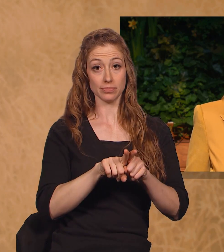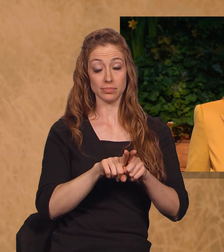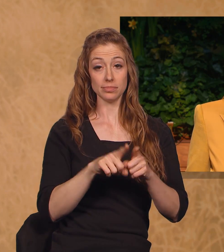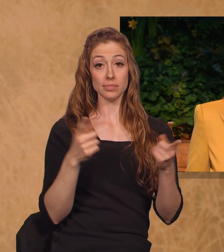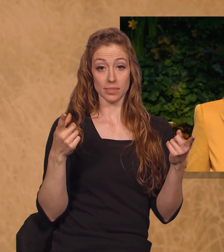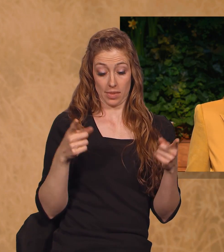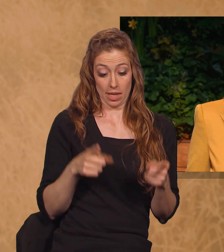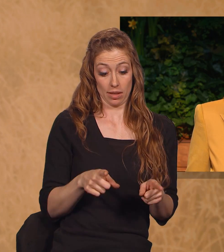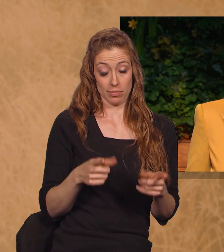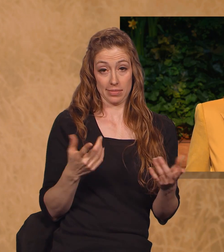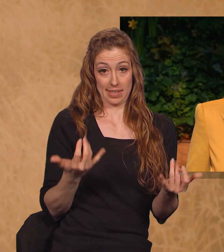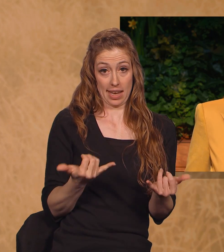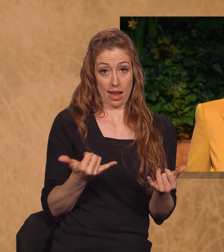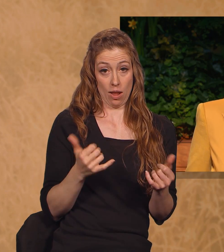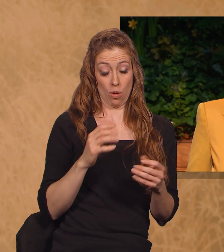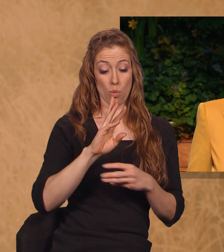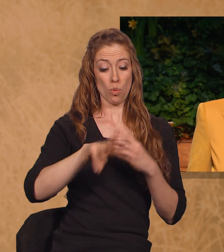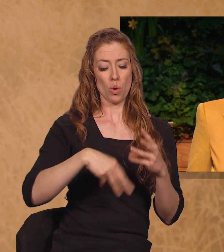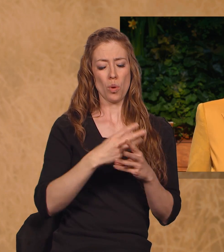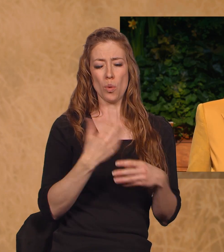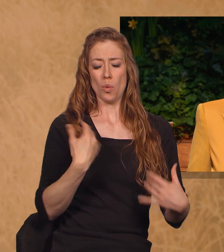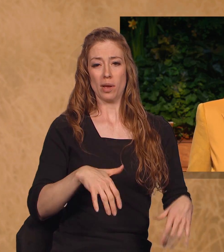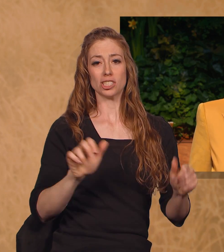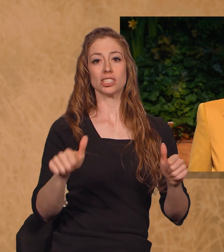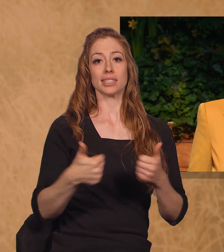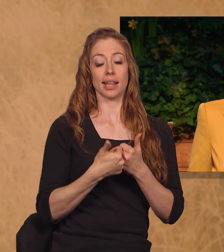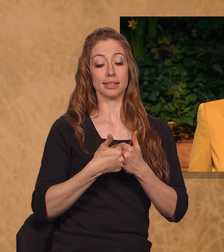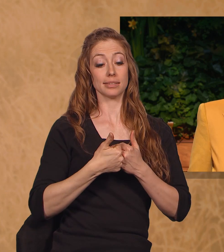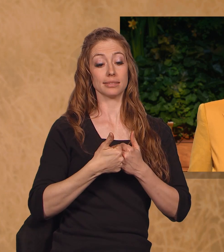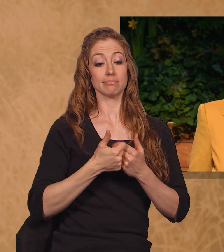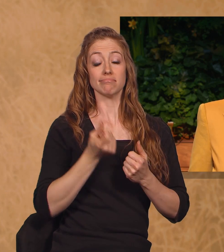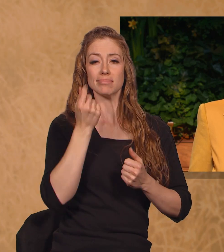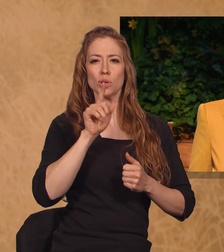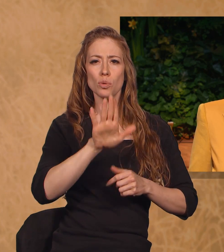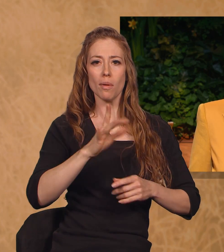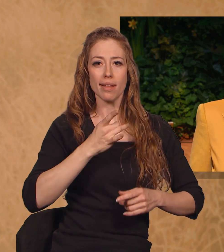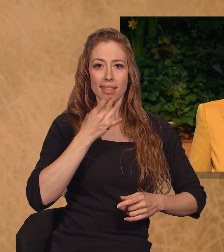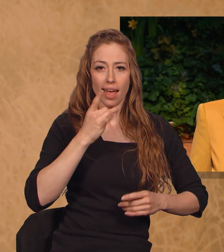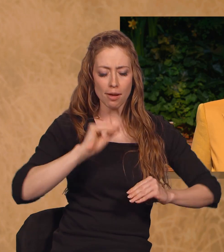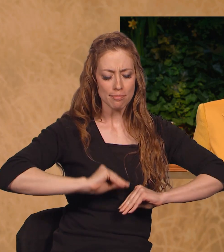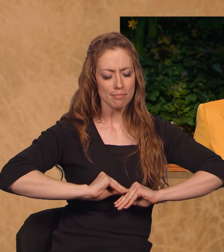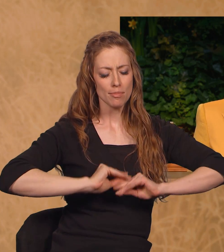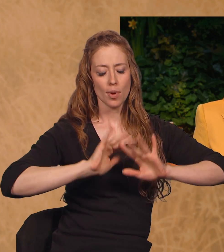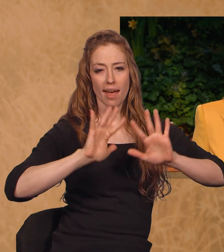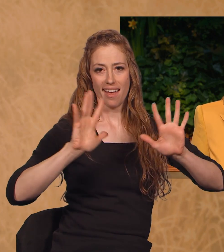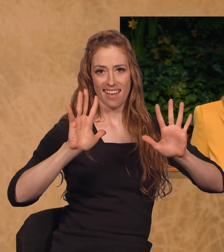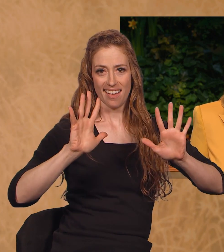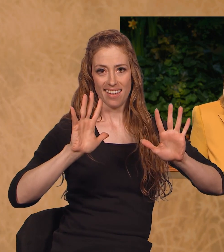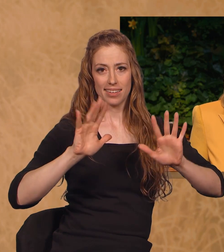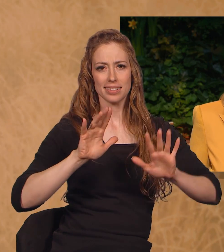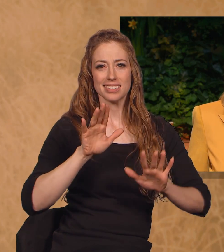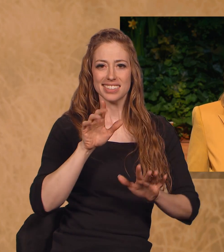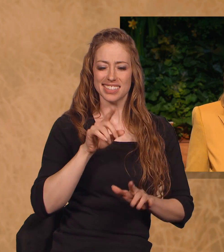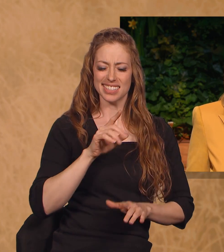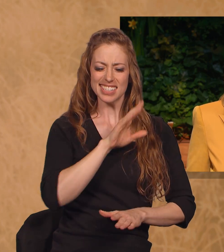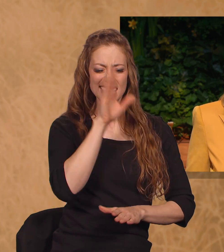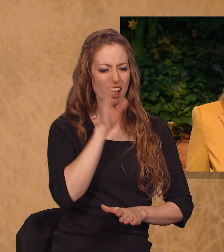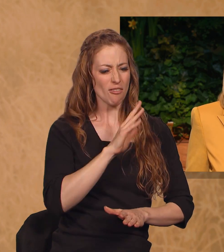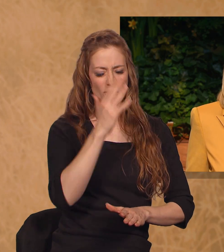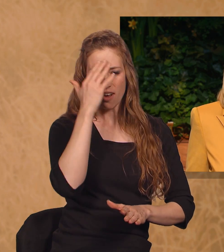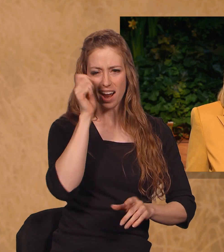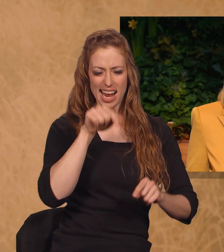world, your light shines brightly. Indeed, these are days never to be forgotten. These are your days.